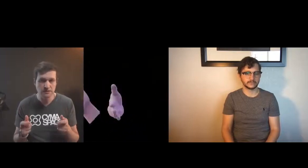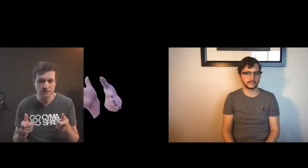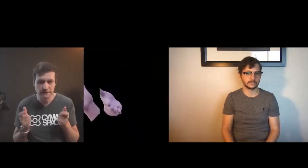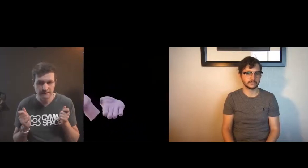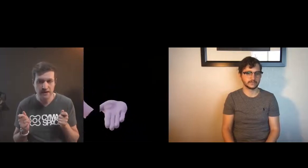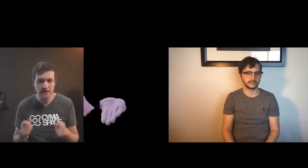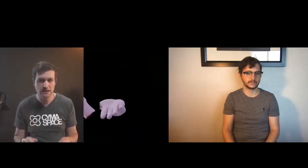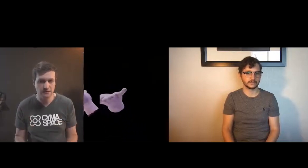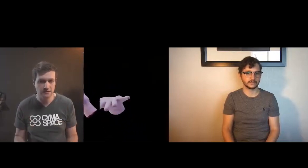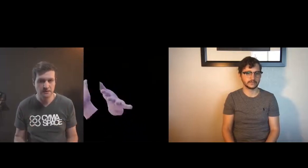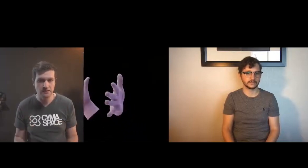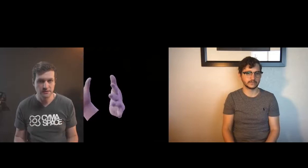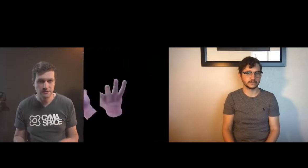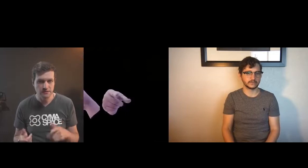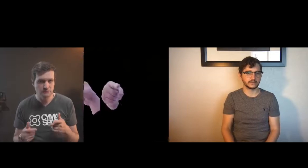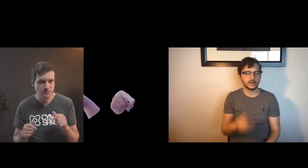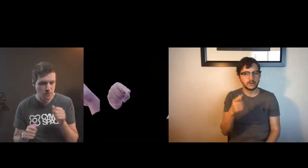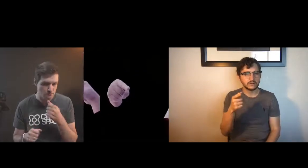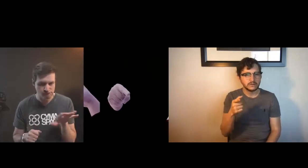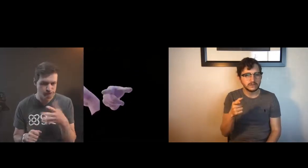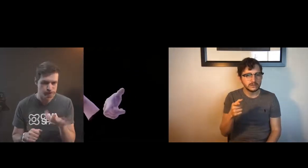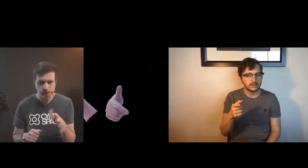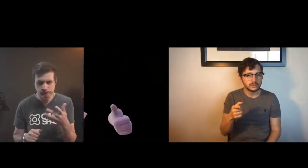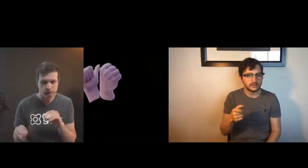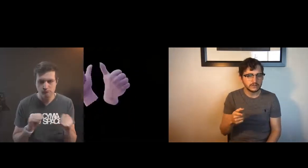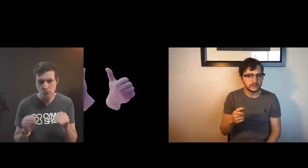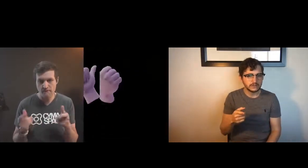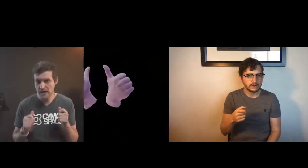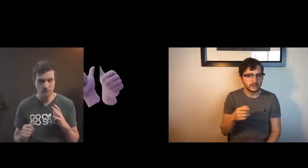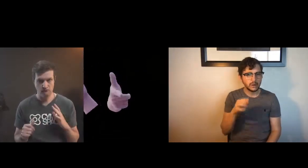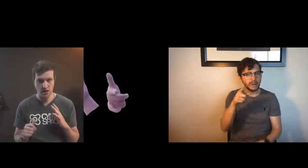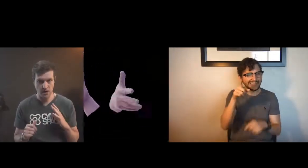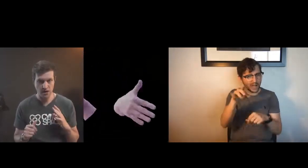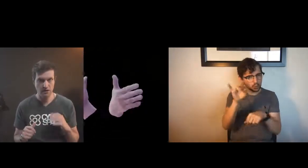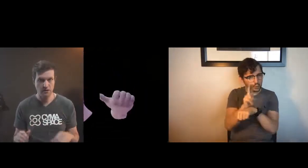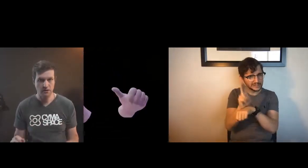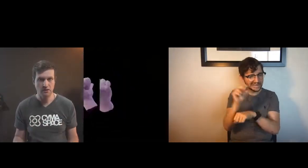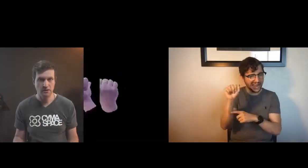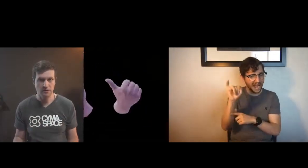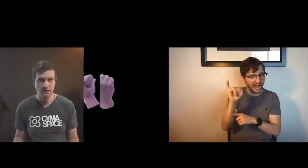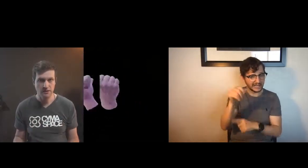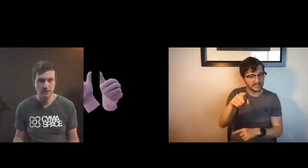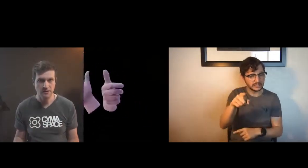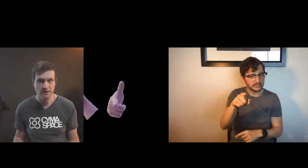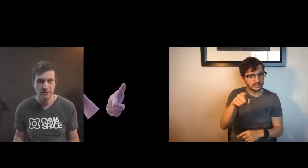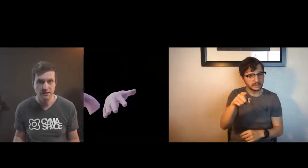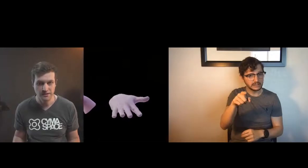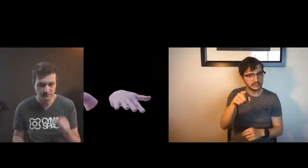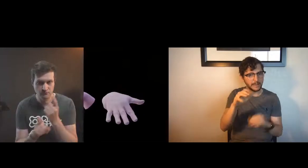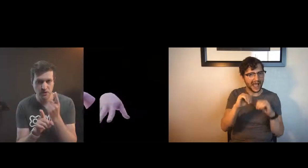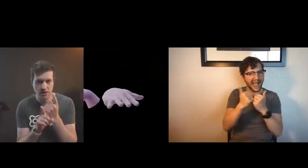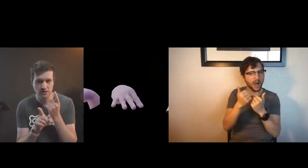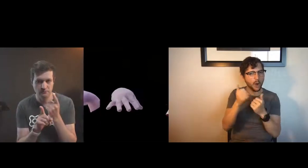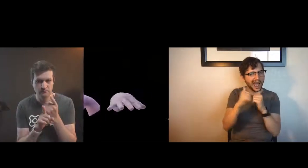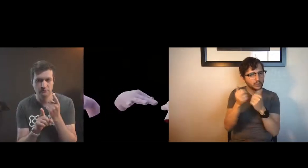this is camera recognition so this is pretty quick in terms of its ability to capture fast motion